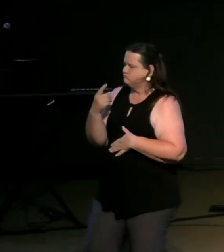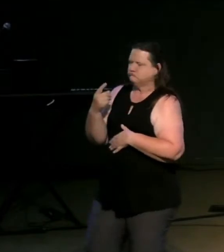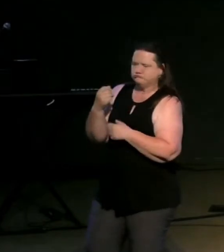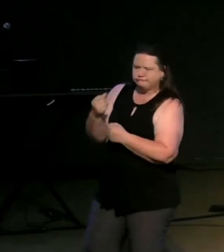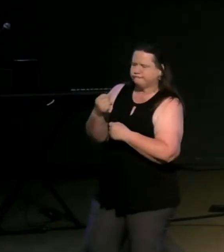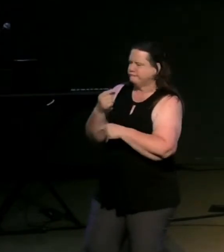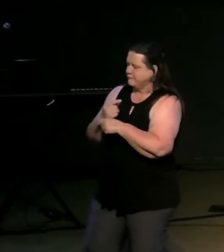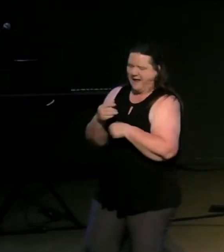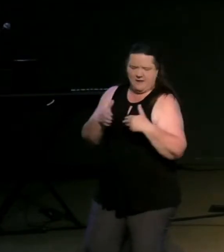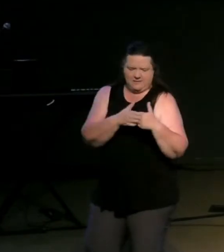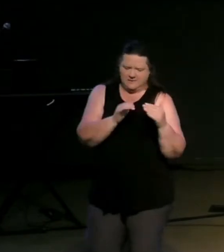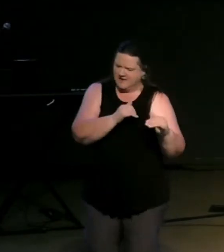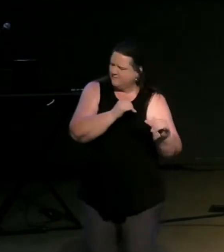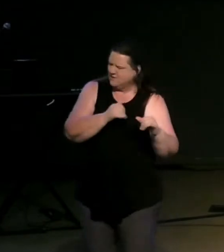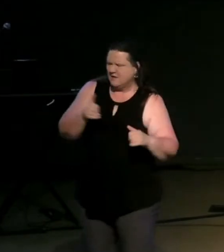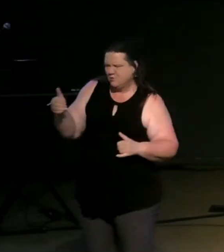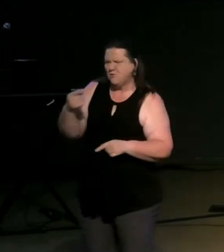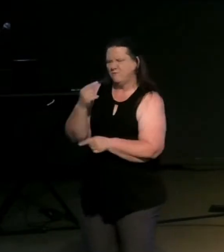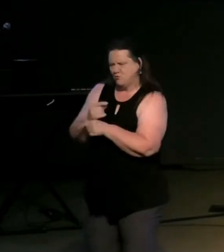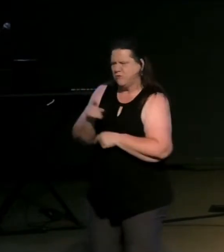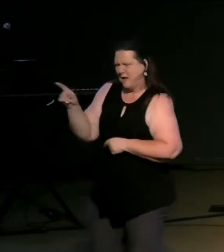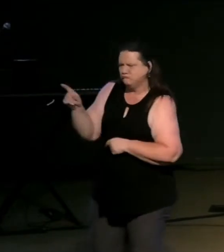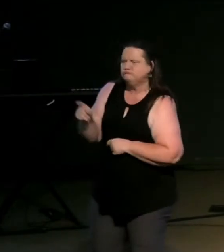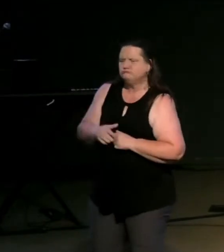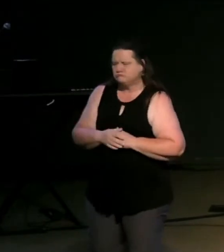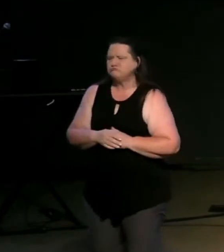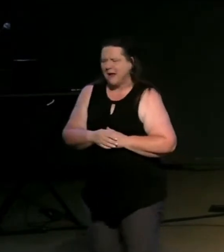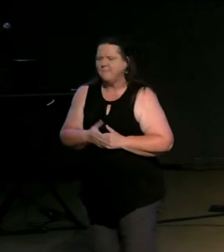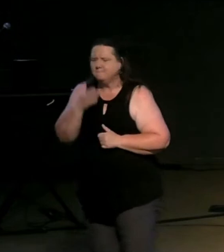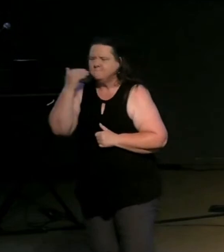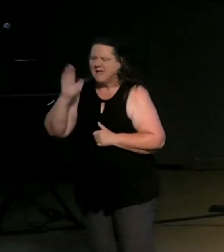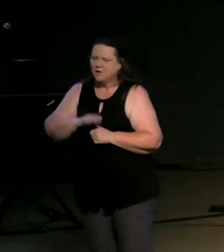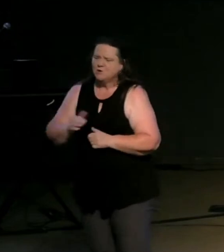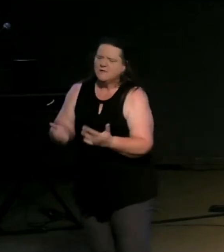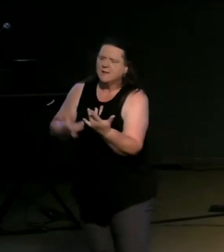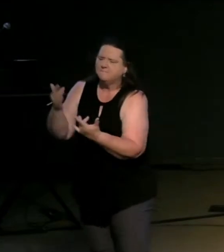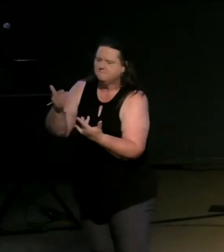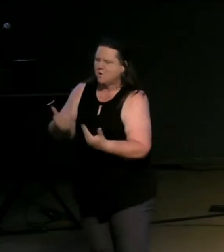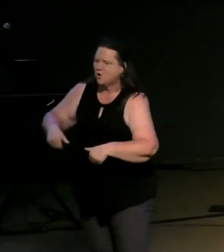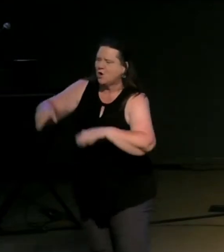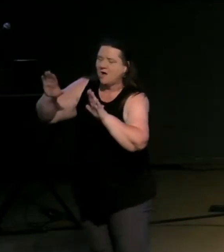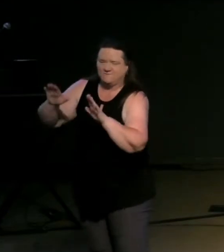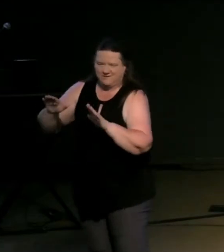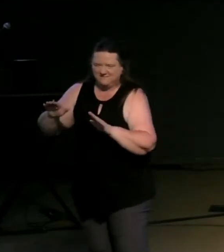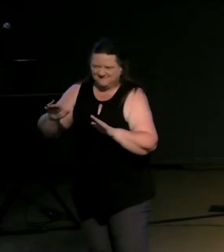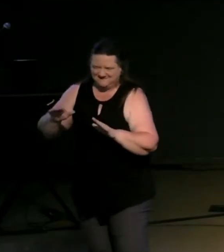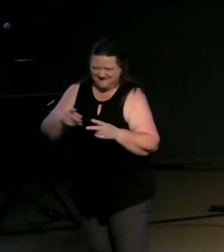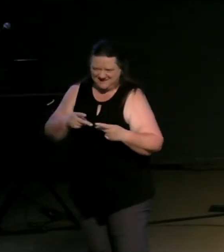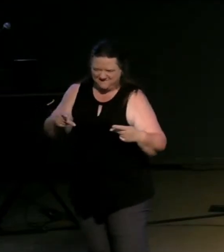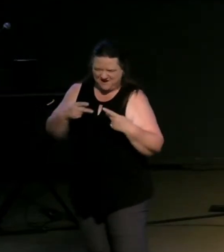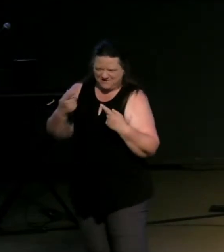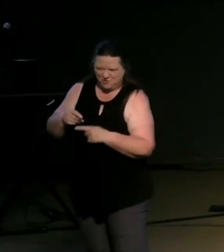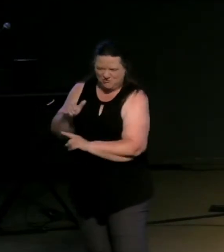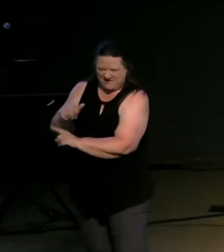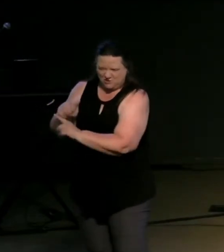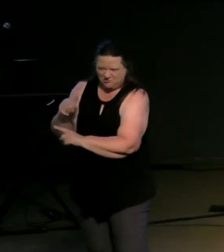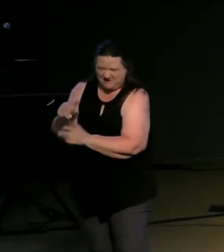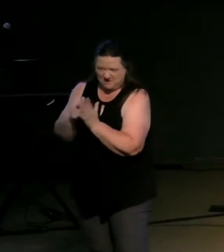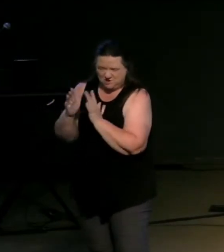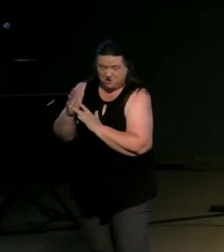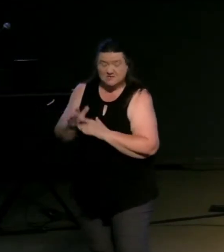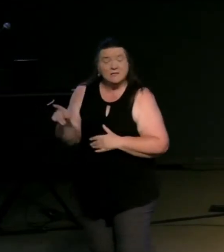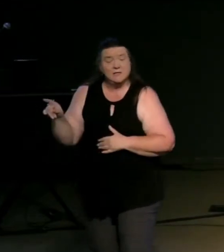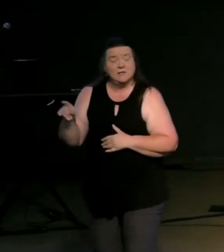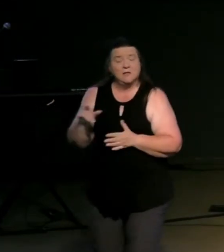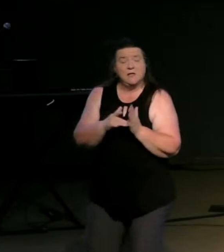and to love your neighbor as yourself is more important than all burnt offerings and sacrifice this is a pharisee responding the teacher of the law when jesus verse 34